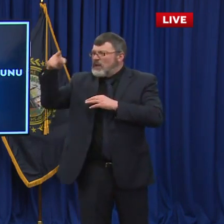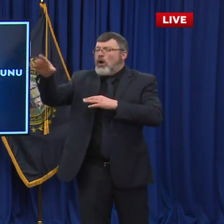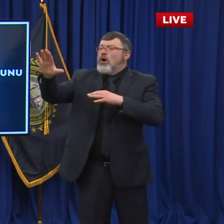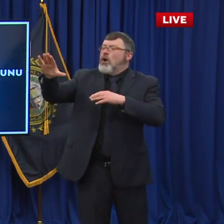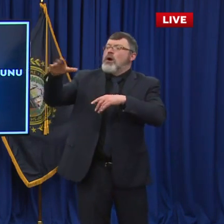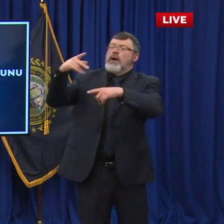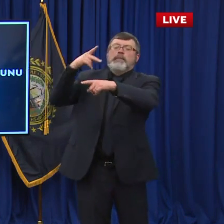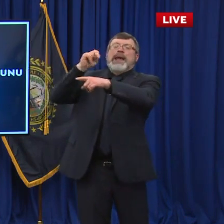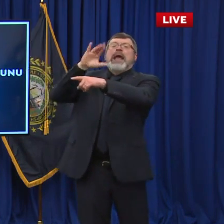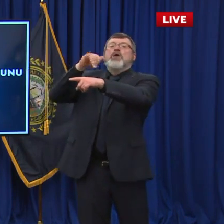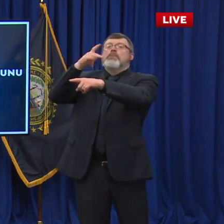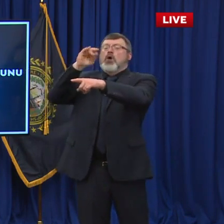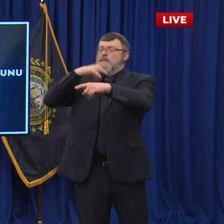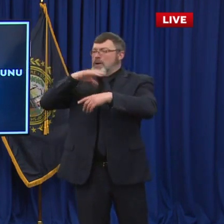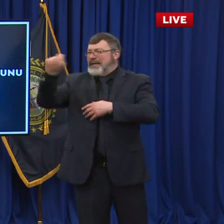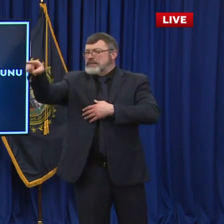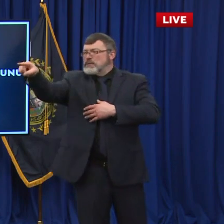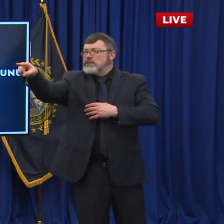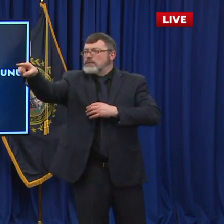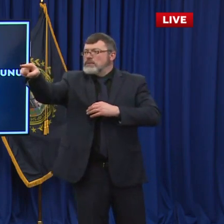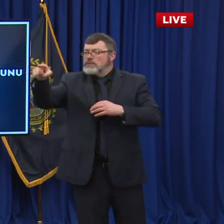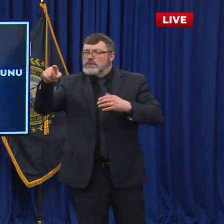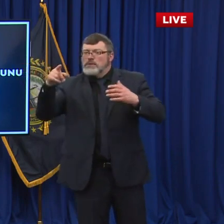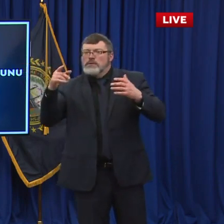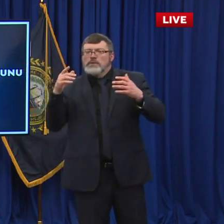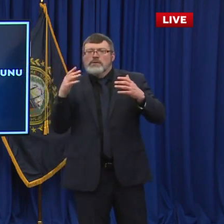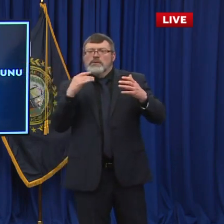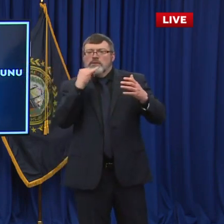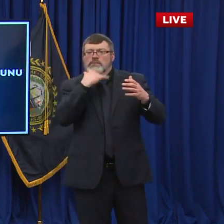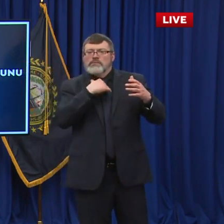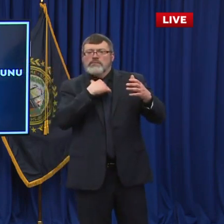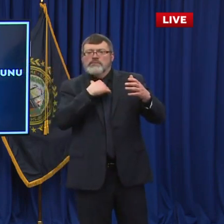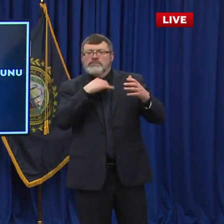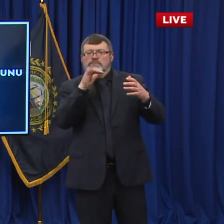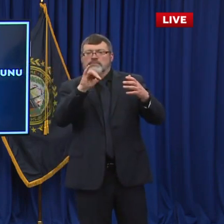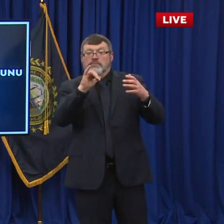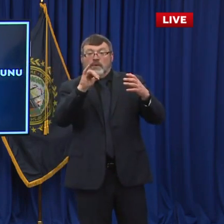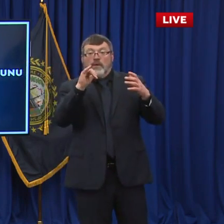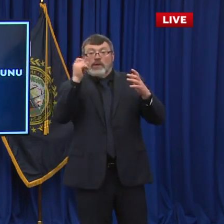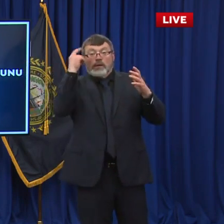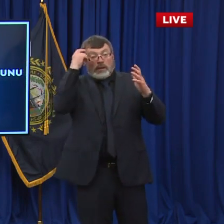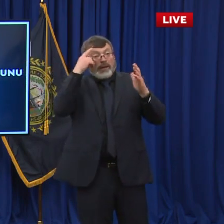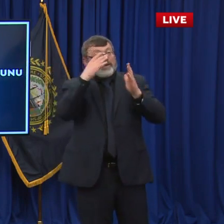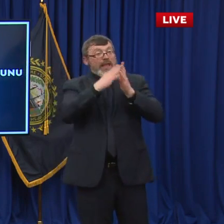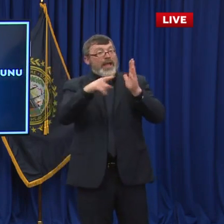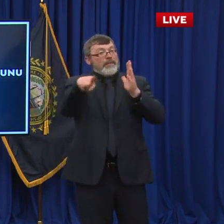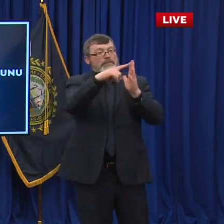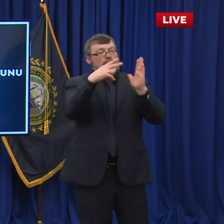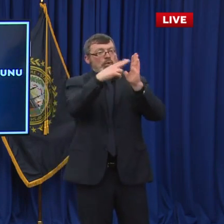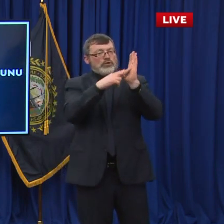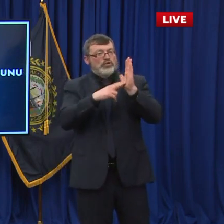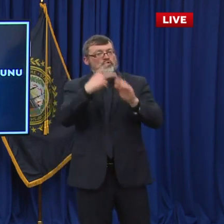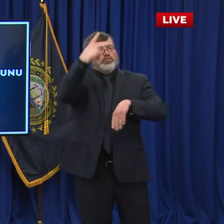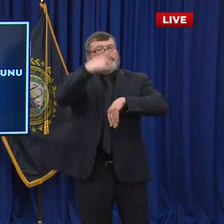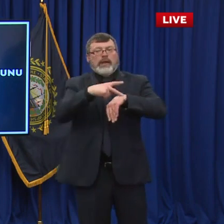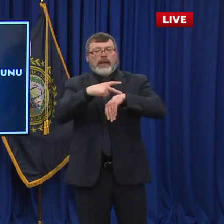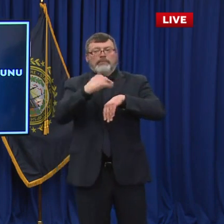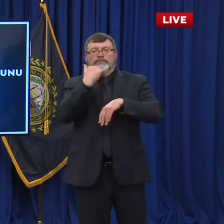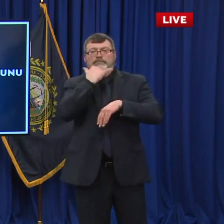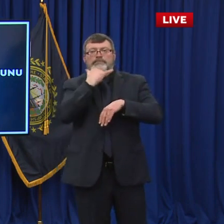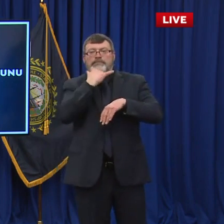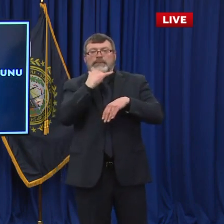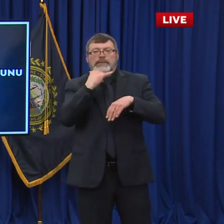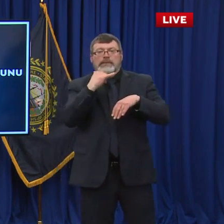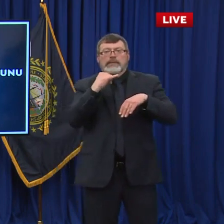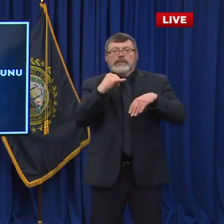So there's a lot of double resident. There's a lot of double registration. People couldn't couldn't get didn't get their email caught up in their spam. So they've registered three, four, five,